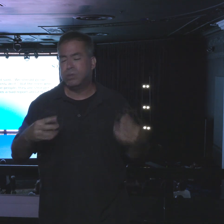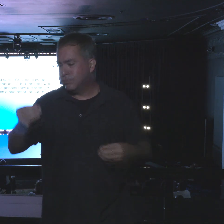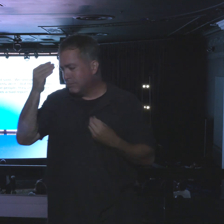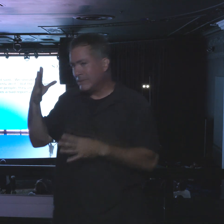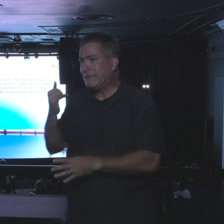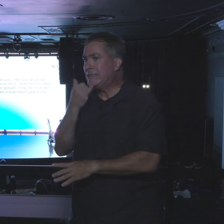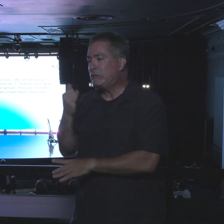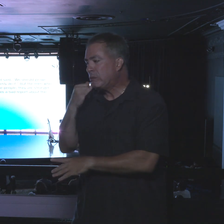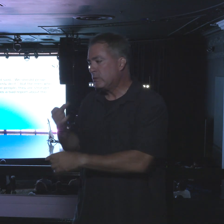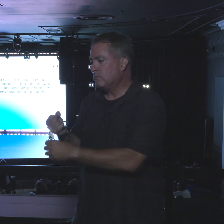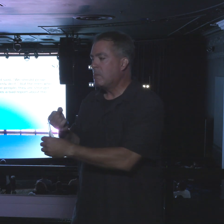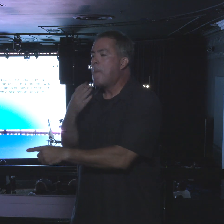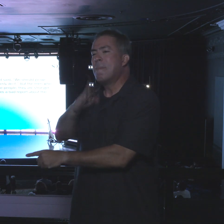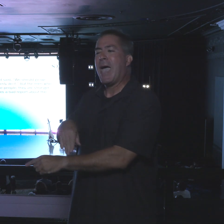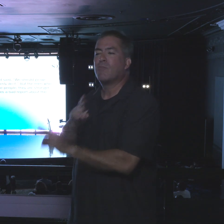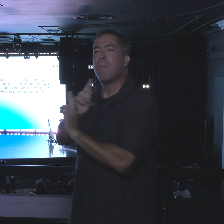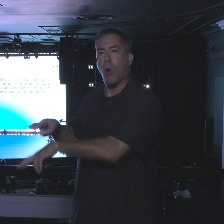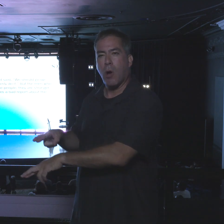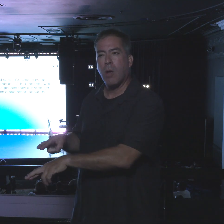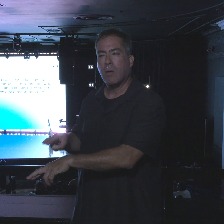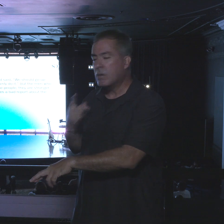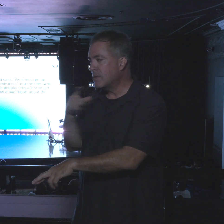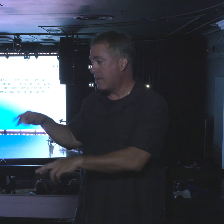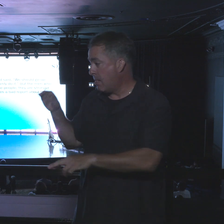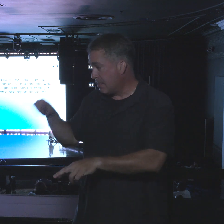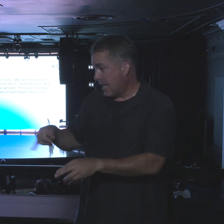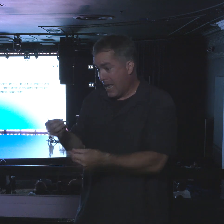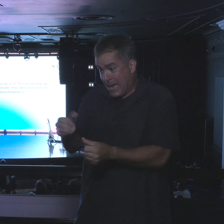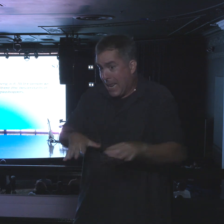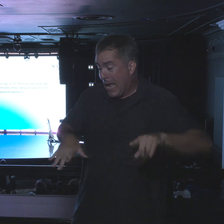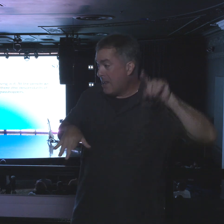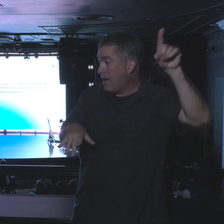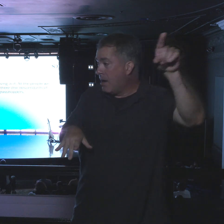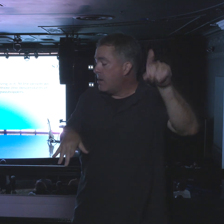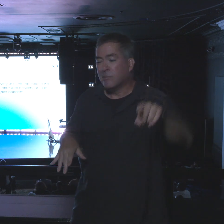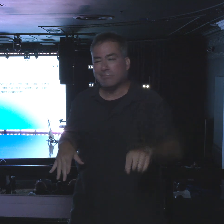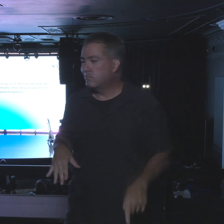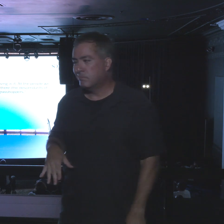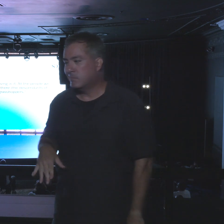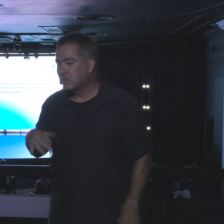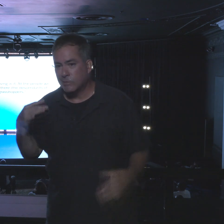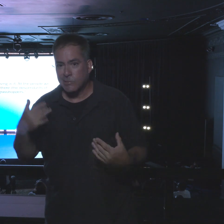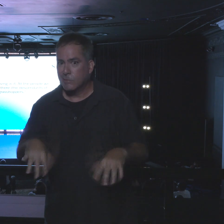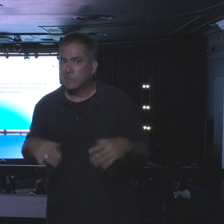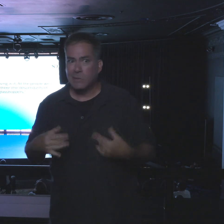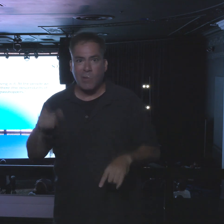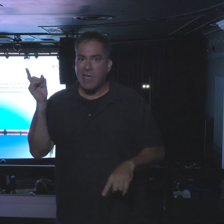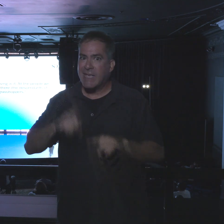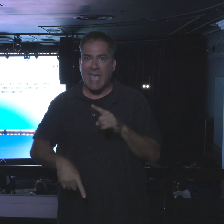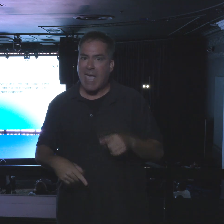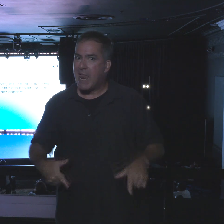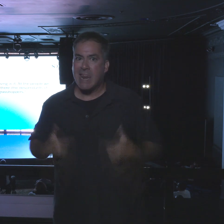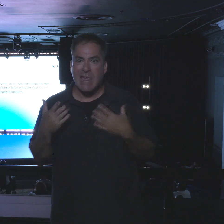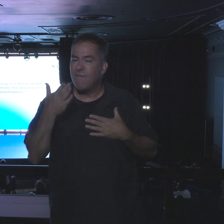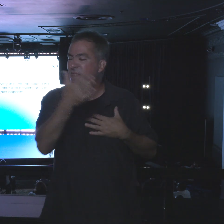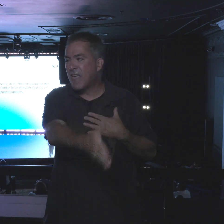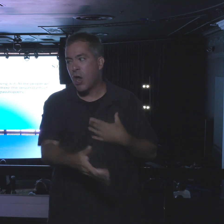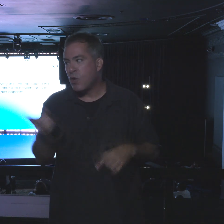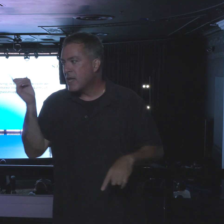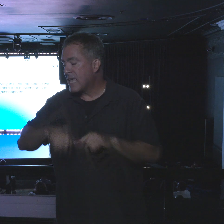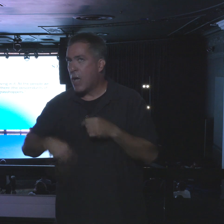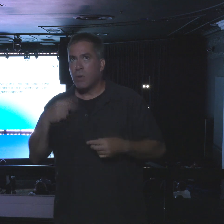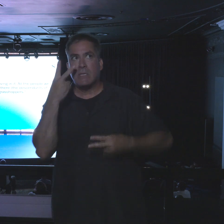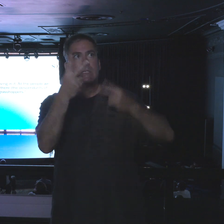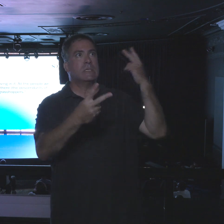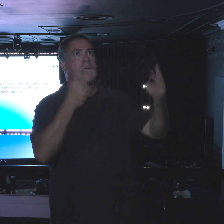about the land they had explored. They said, the land we explored devour those living in it. All the people we